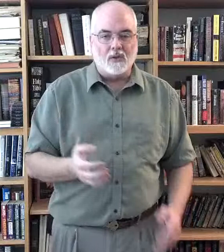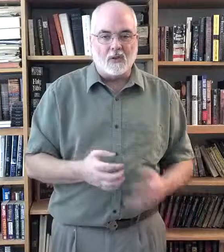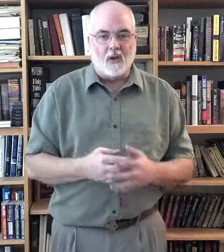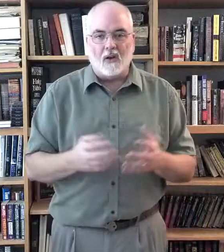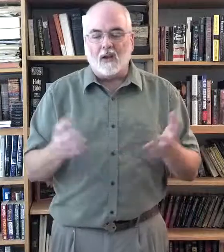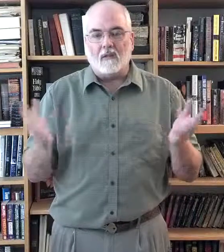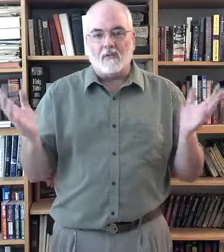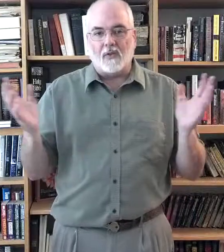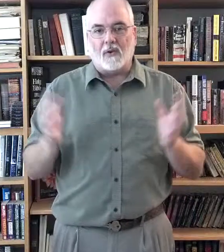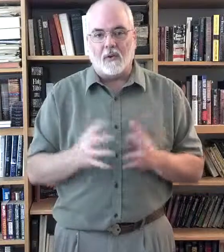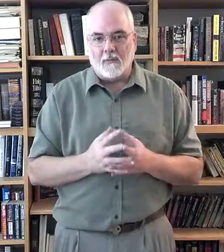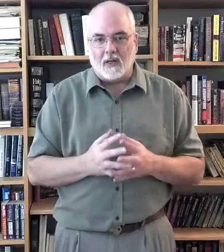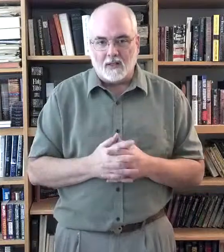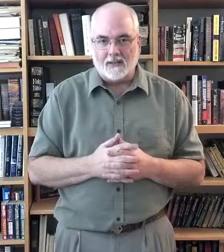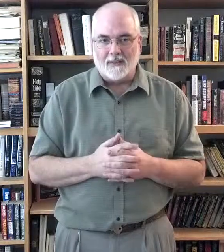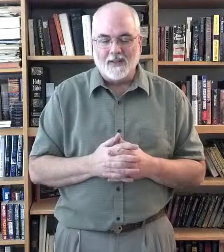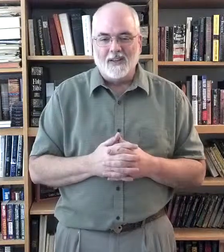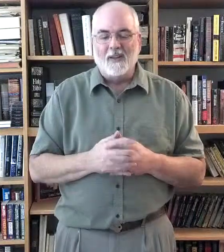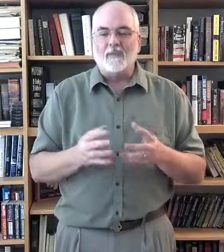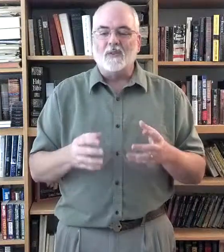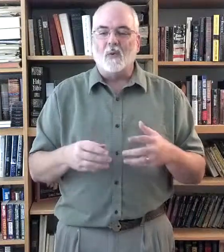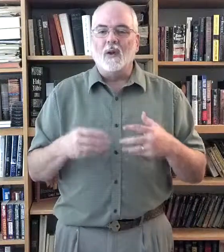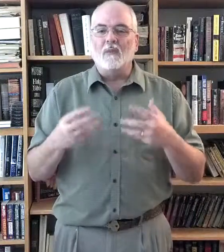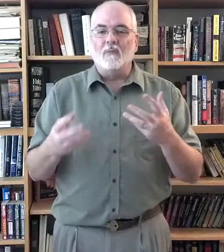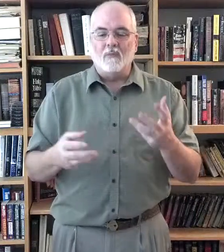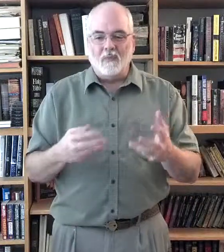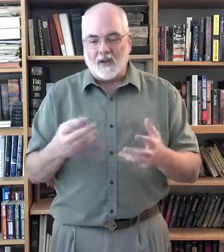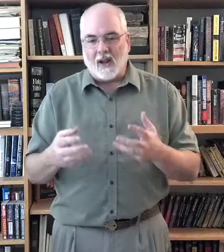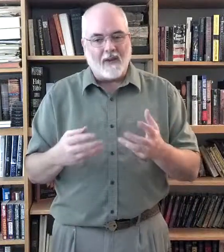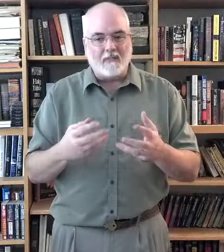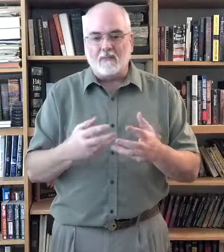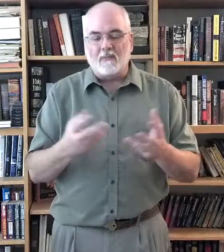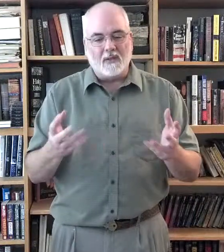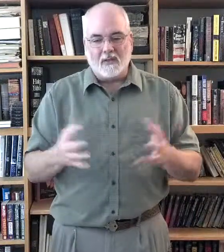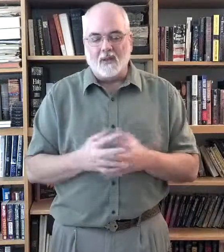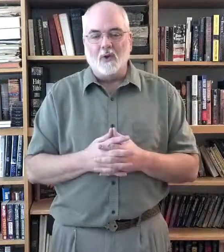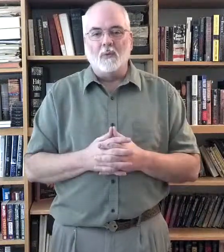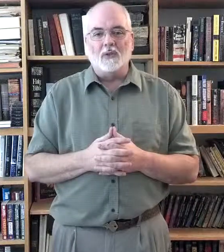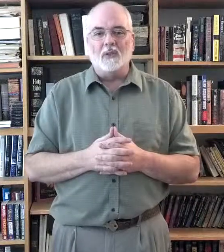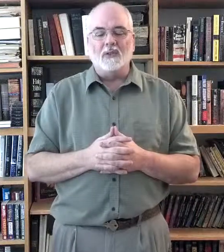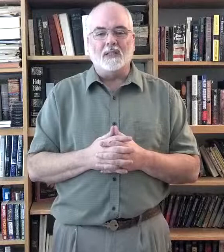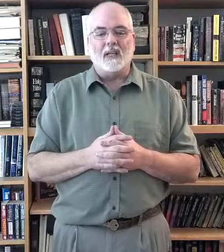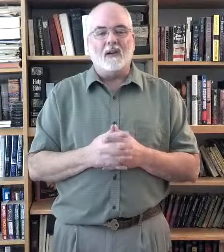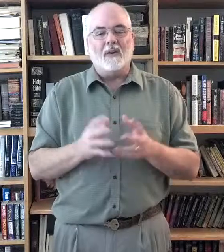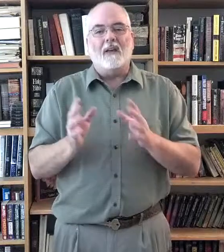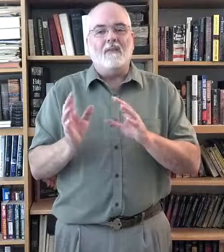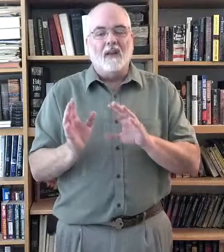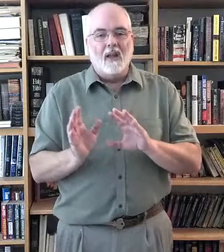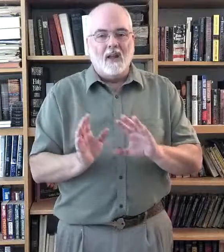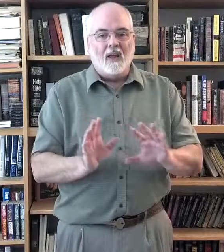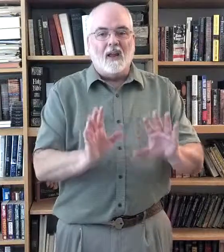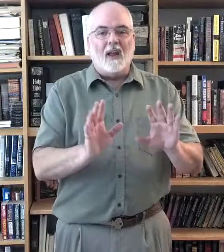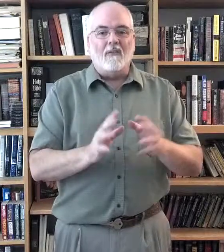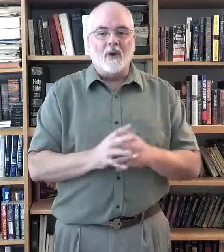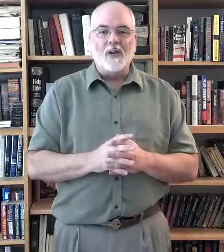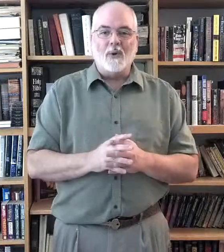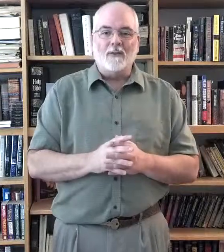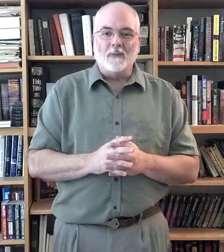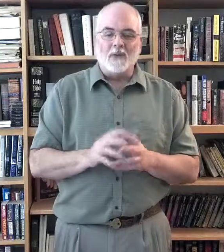song in 30 minutes. So, I've had numerous students that have said, Okay, I've graduated from the